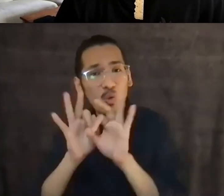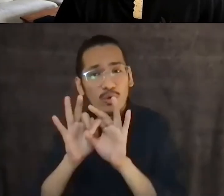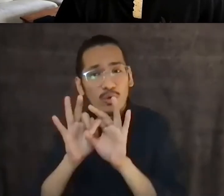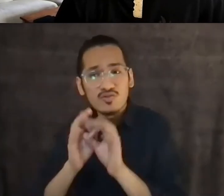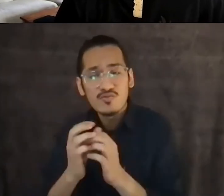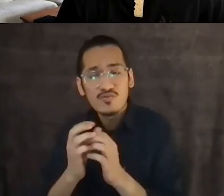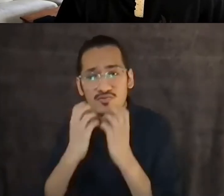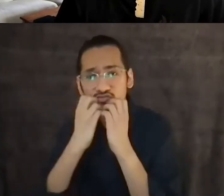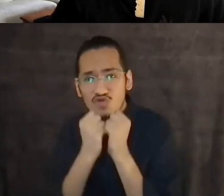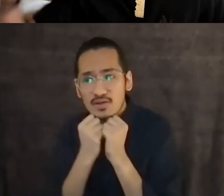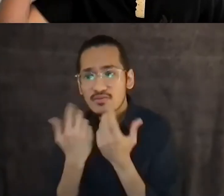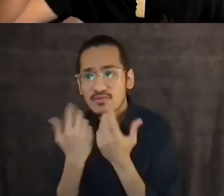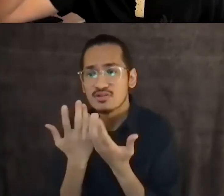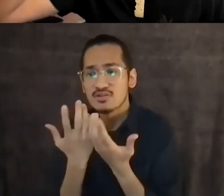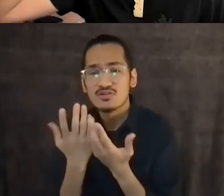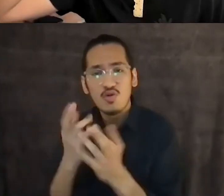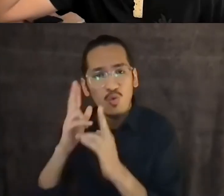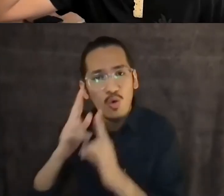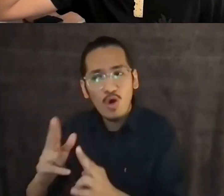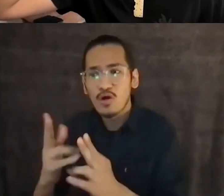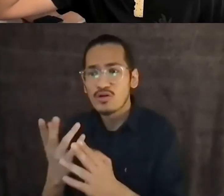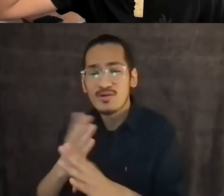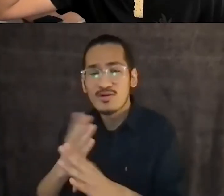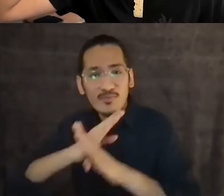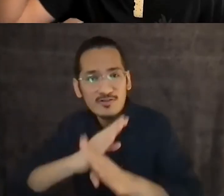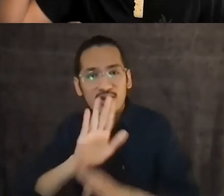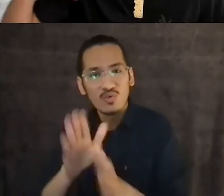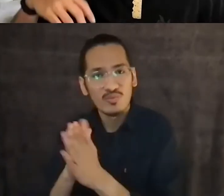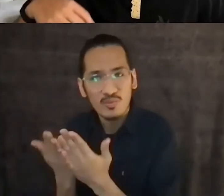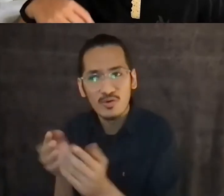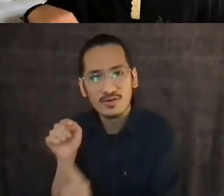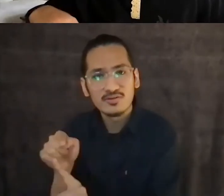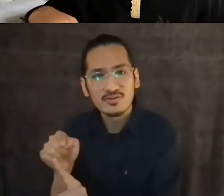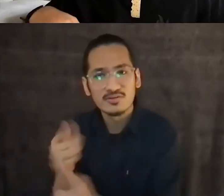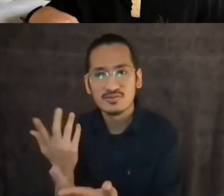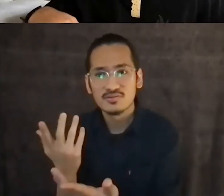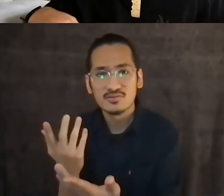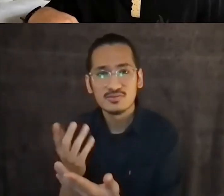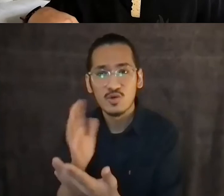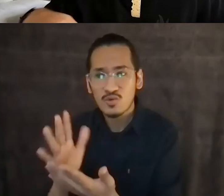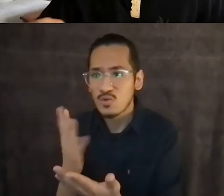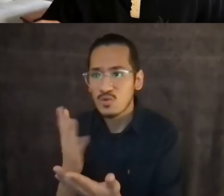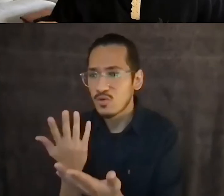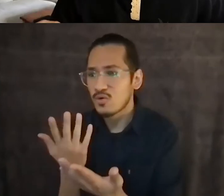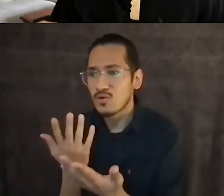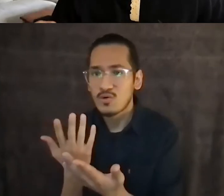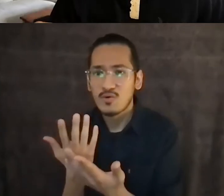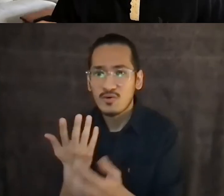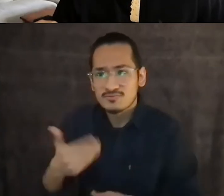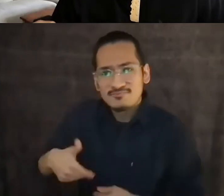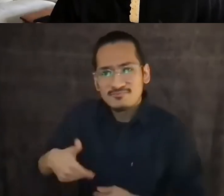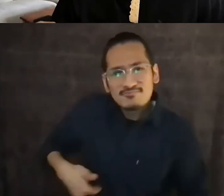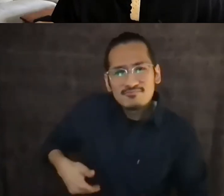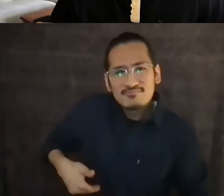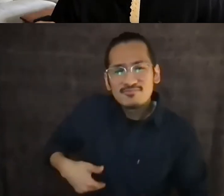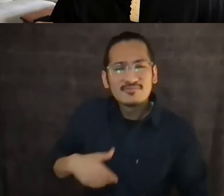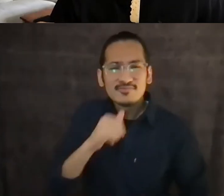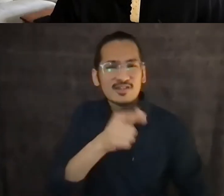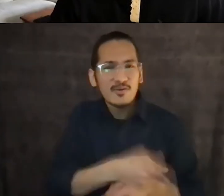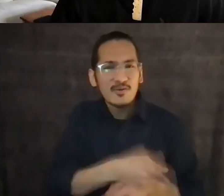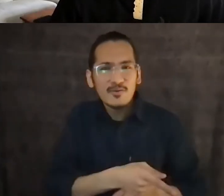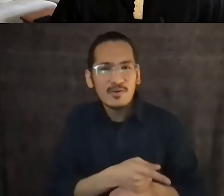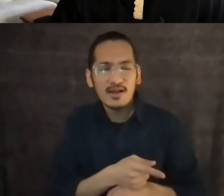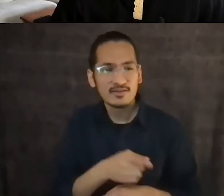poetics and to protect the aesthetics of your work and to say no, if it's, if they're trying to change what the work is doing.